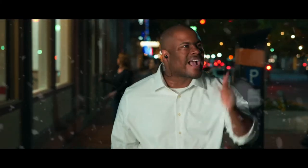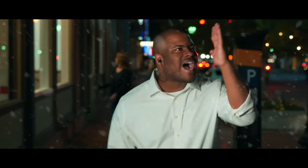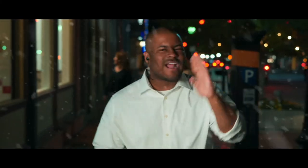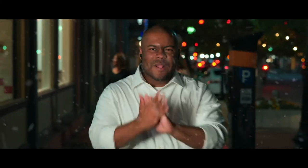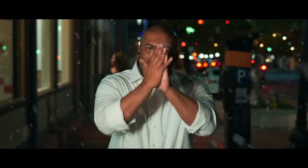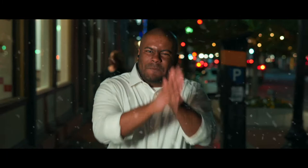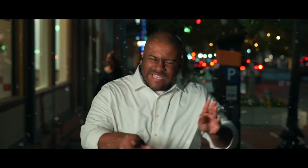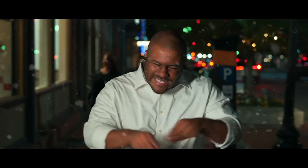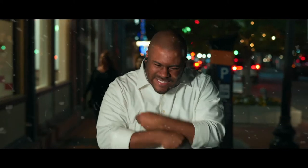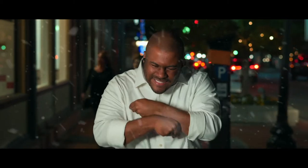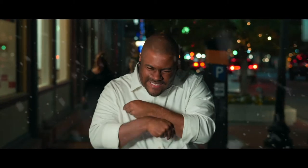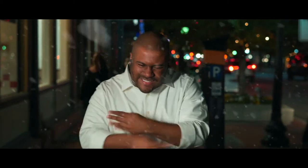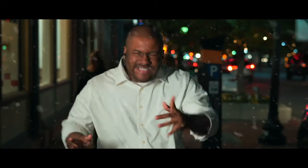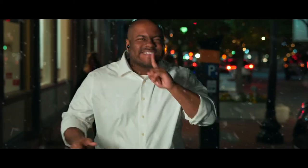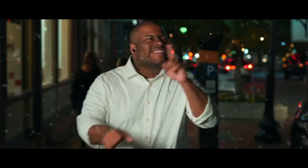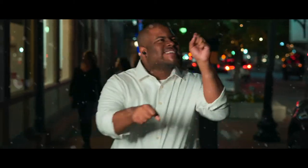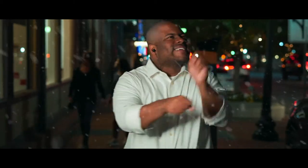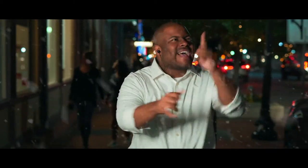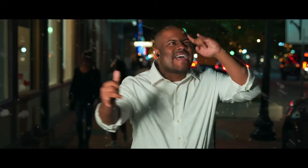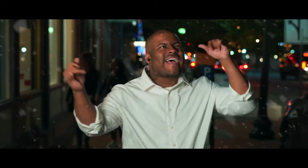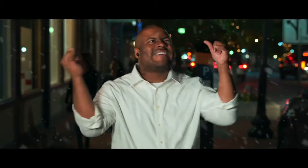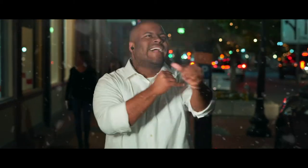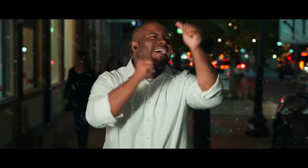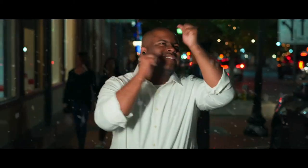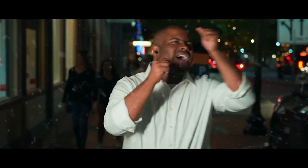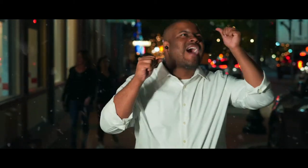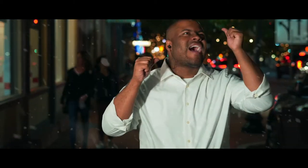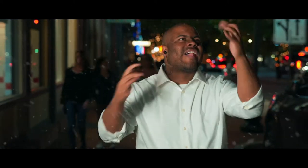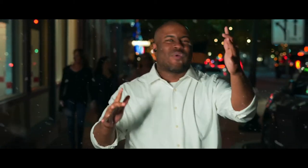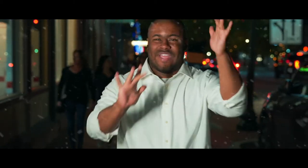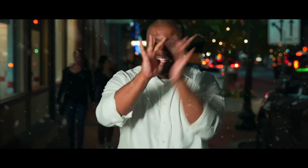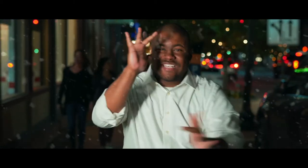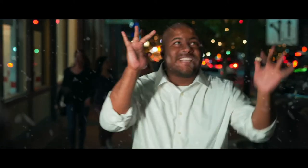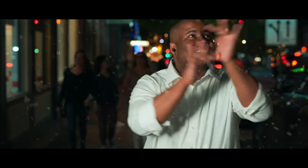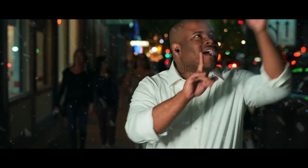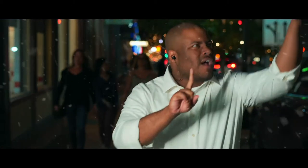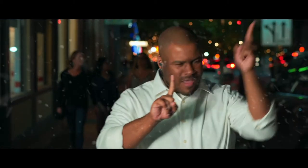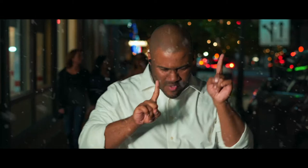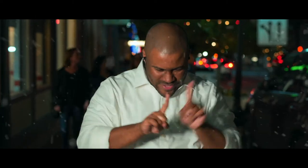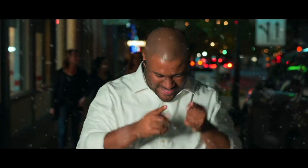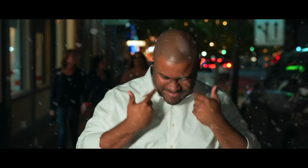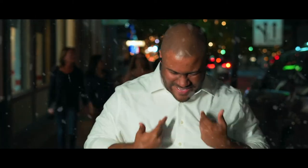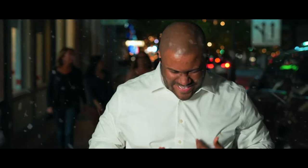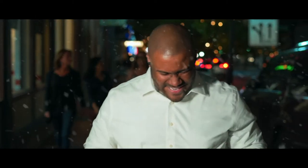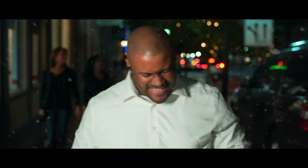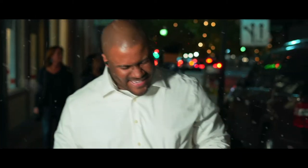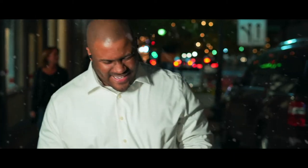God Prince of Peace Everlasting Father Everlasting Father